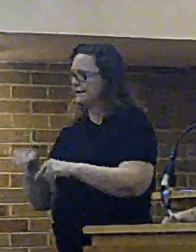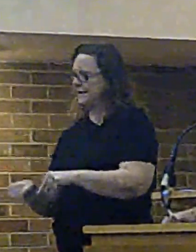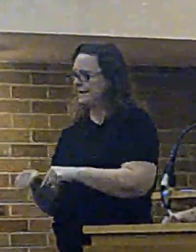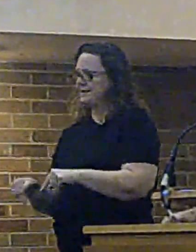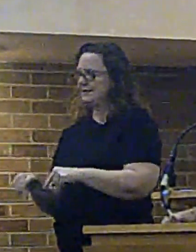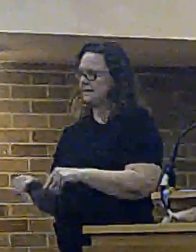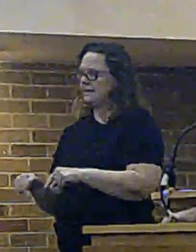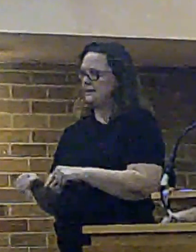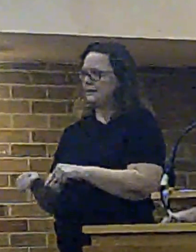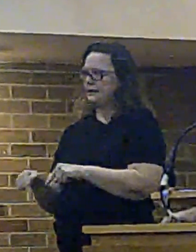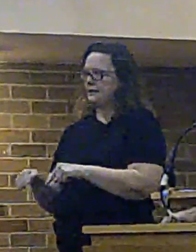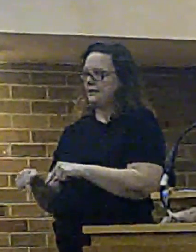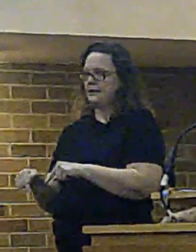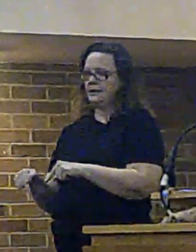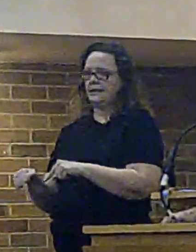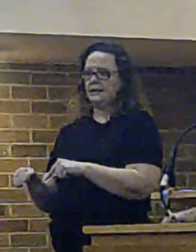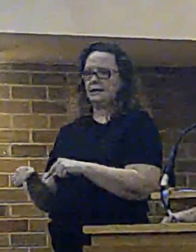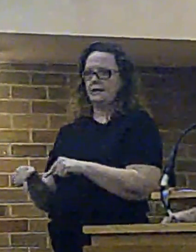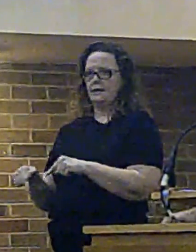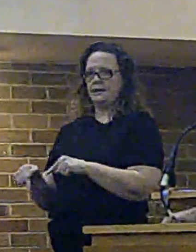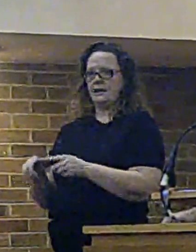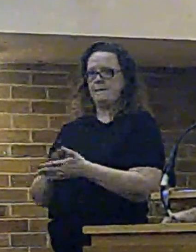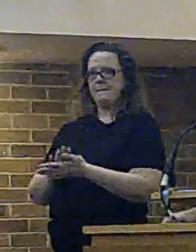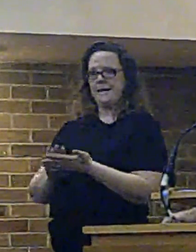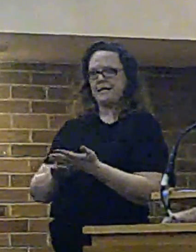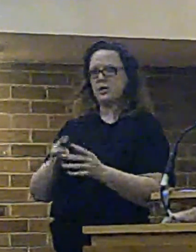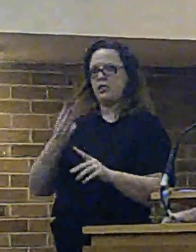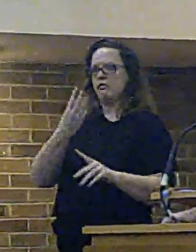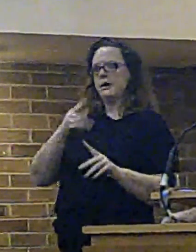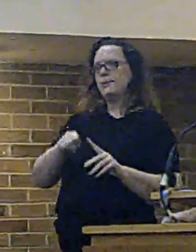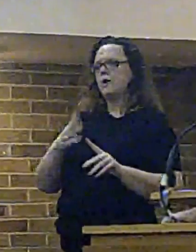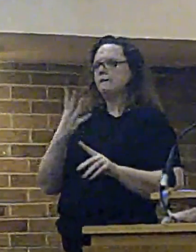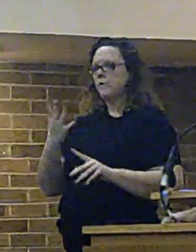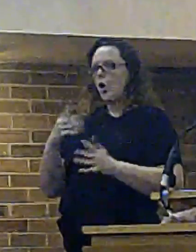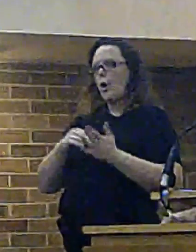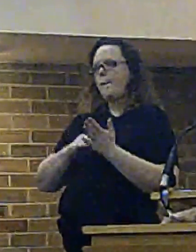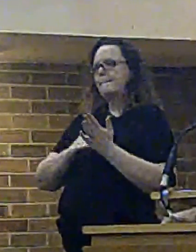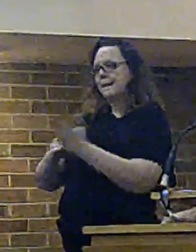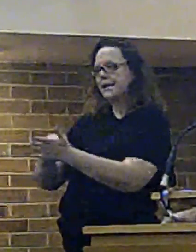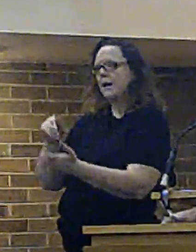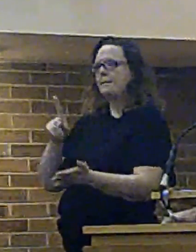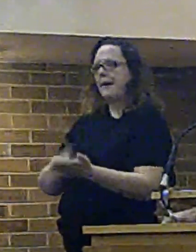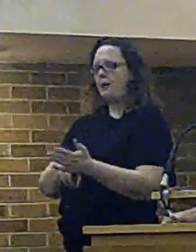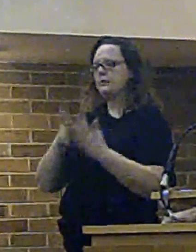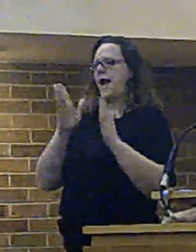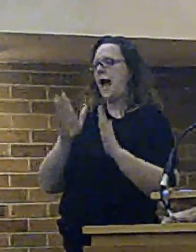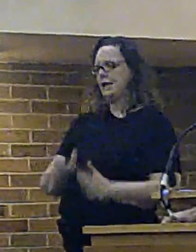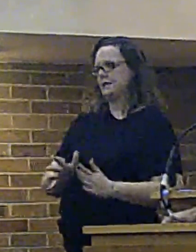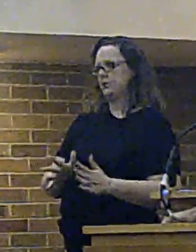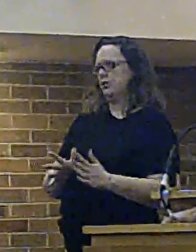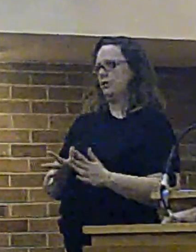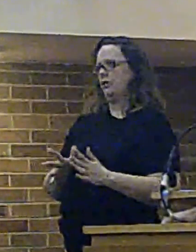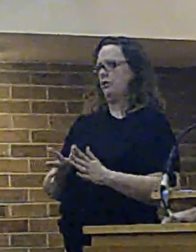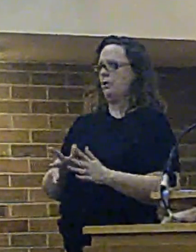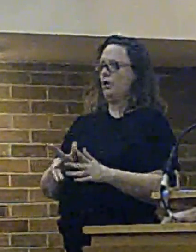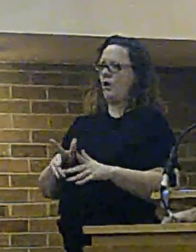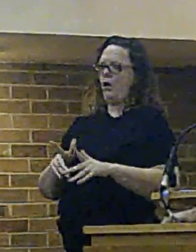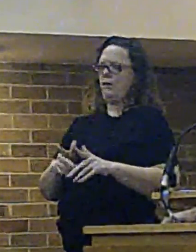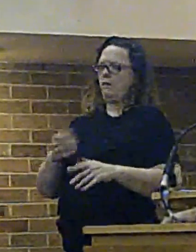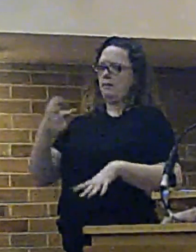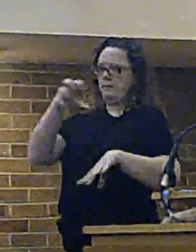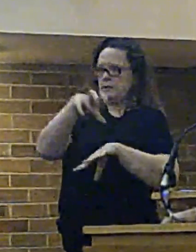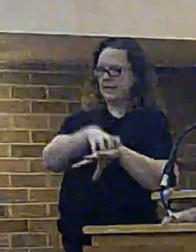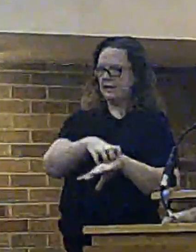stands to reason, therefore, that the balance, 3.4 million, has to come from operational response. 3